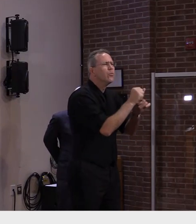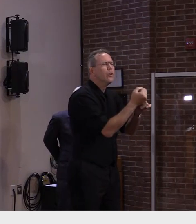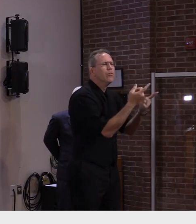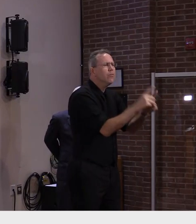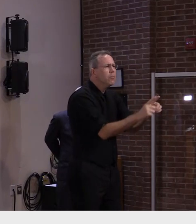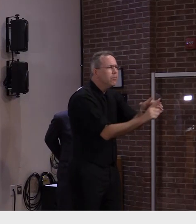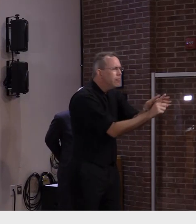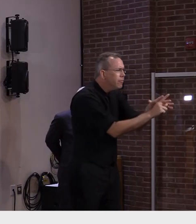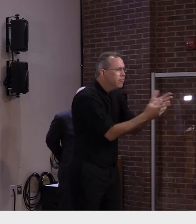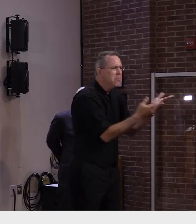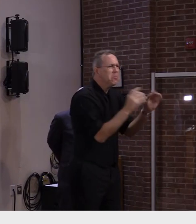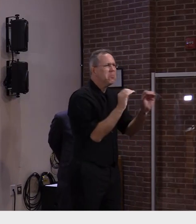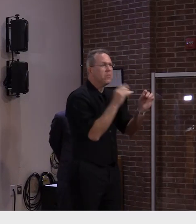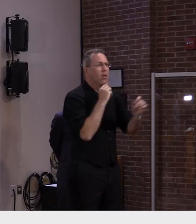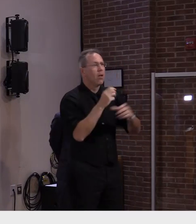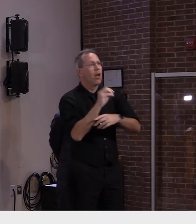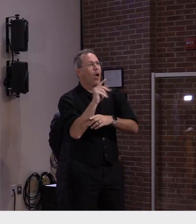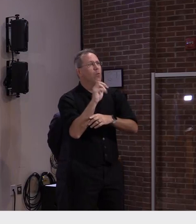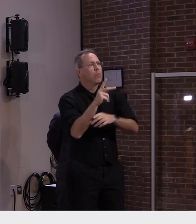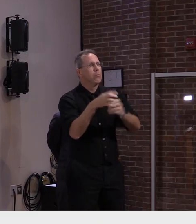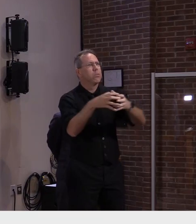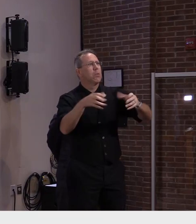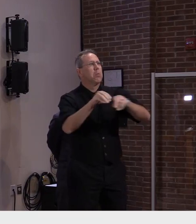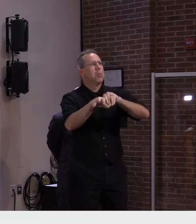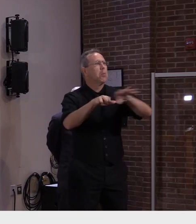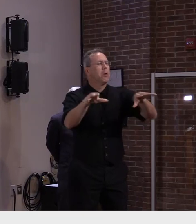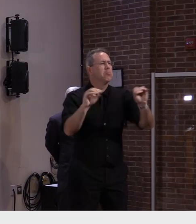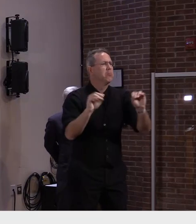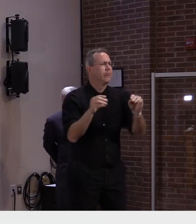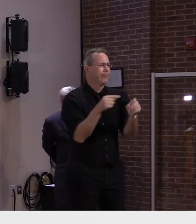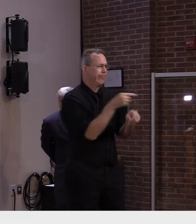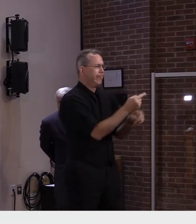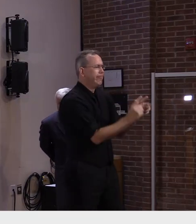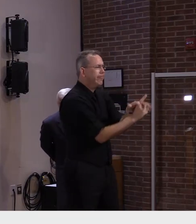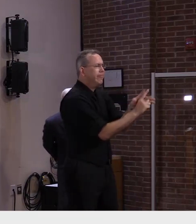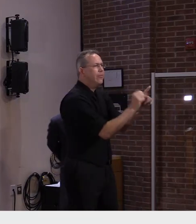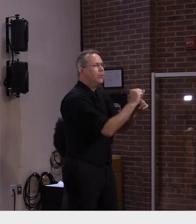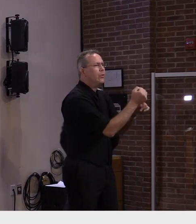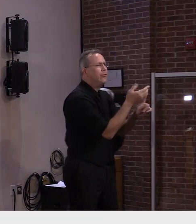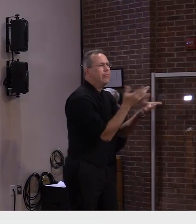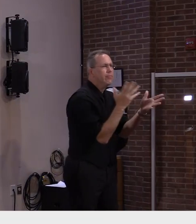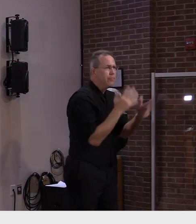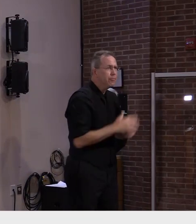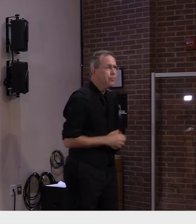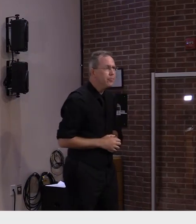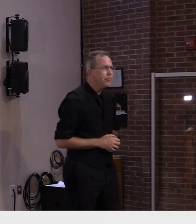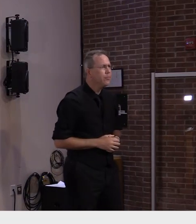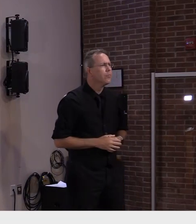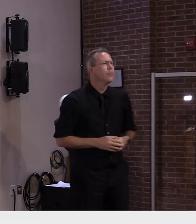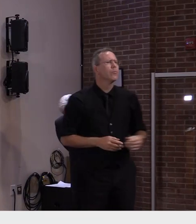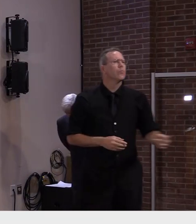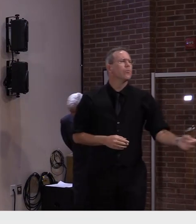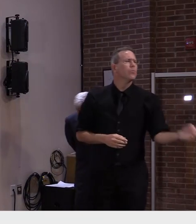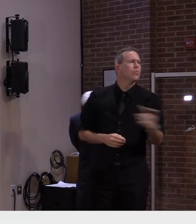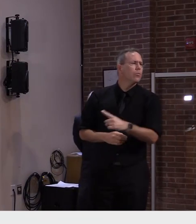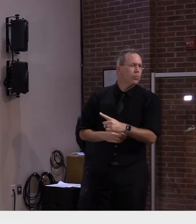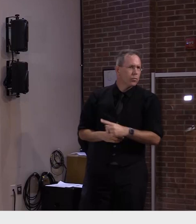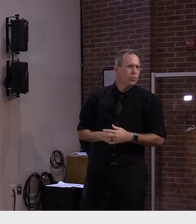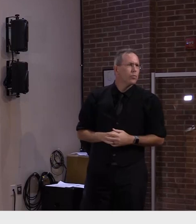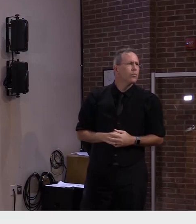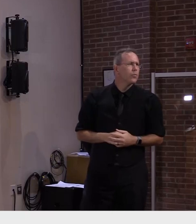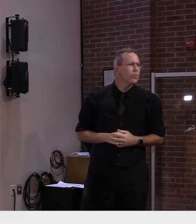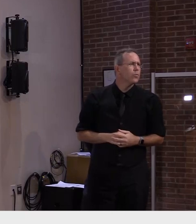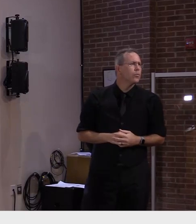with great regularity. All right, I've got to move to the phones. Starting with